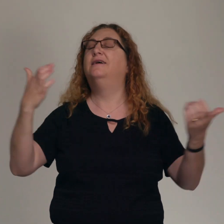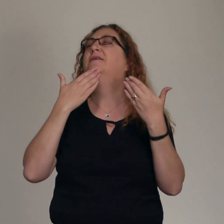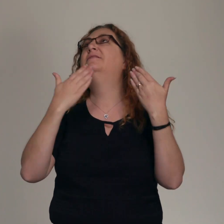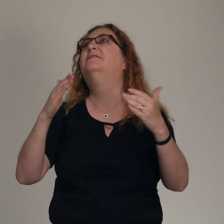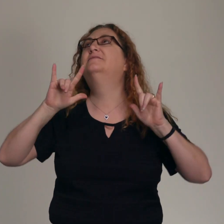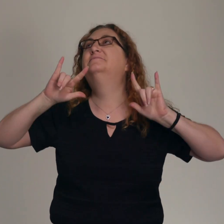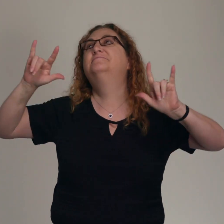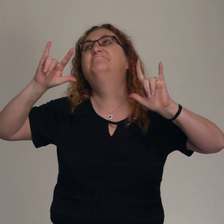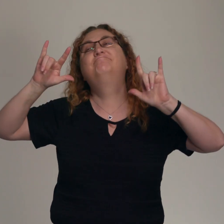free